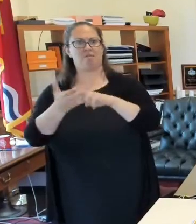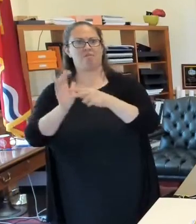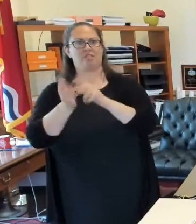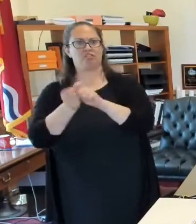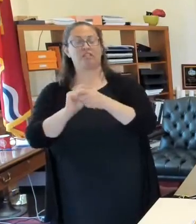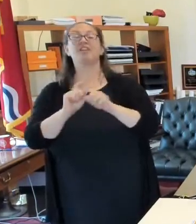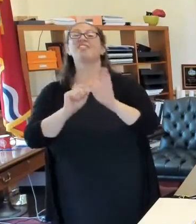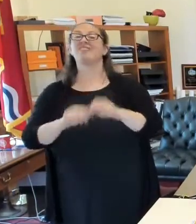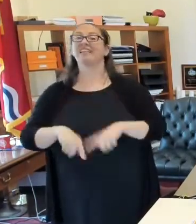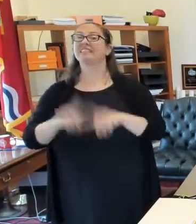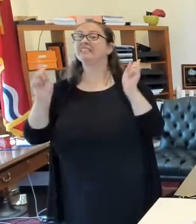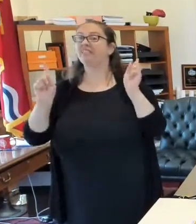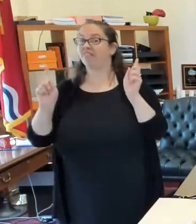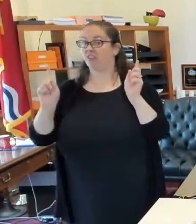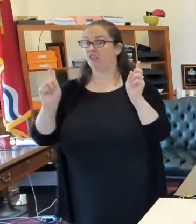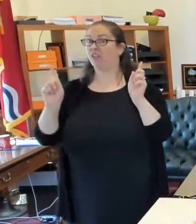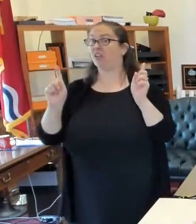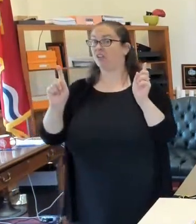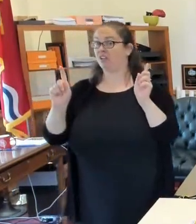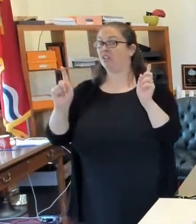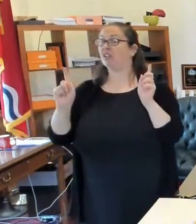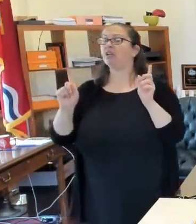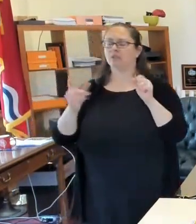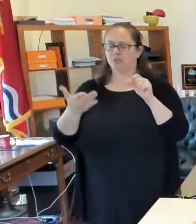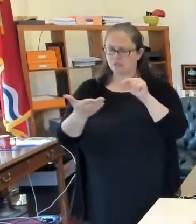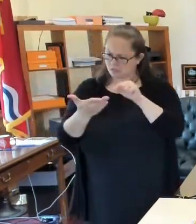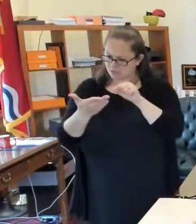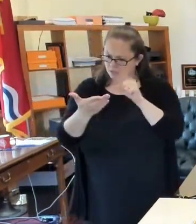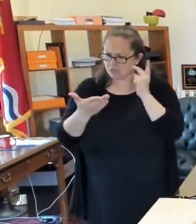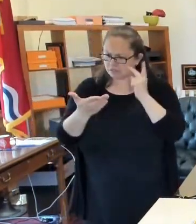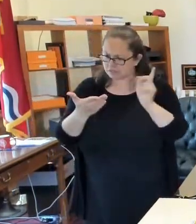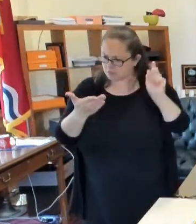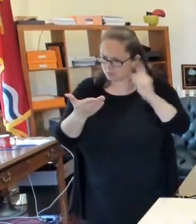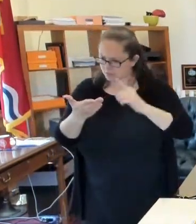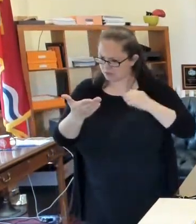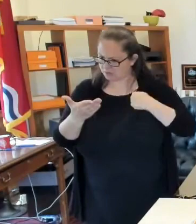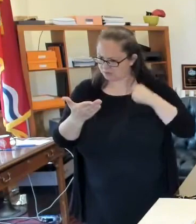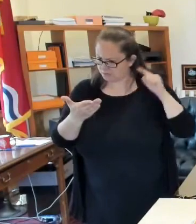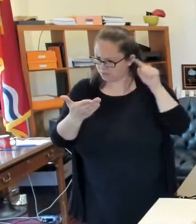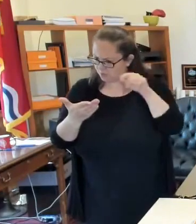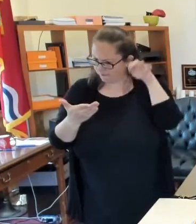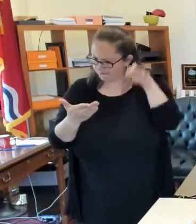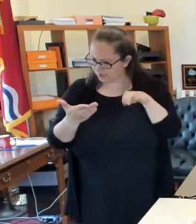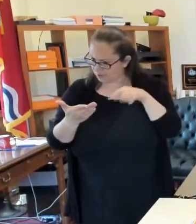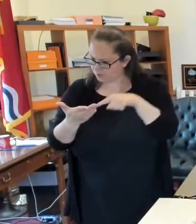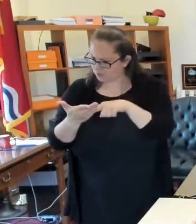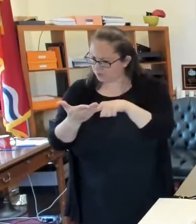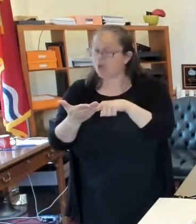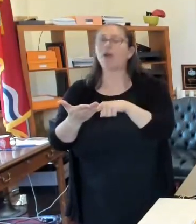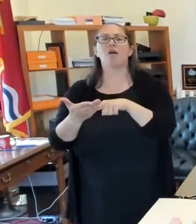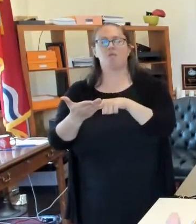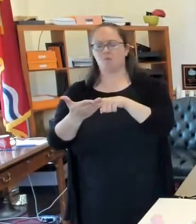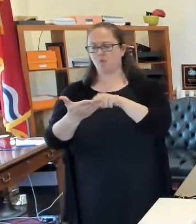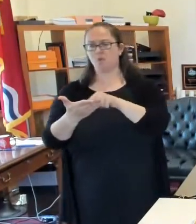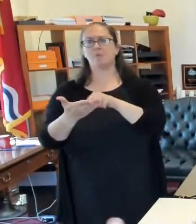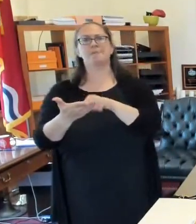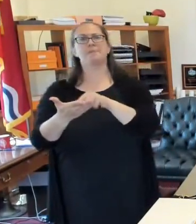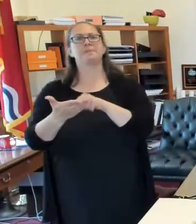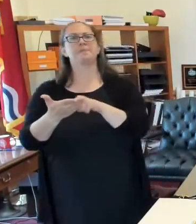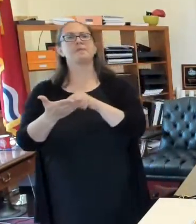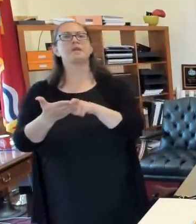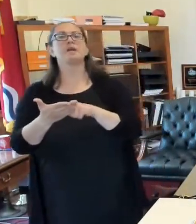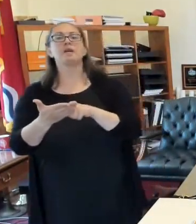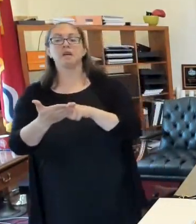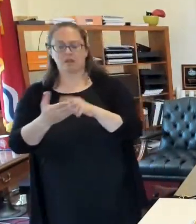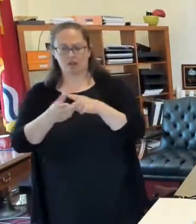you usually get and then find your polling place. When you do find your polling place, you'll find, uh, six